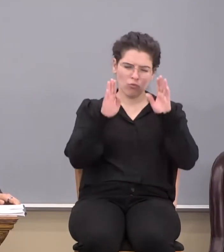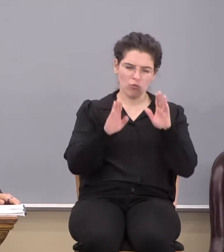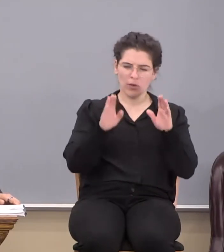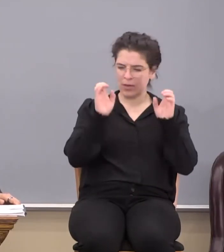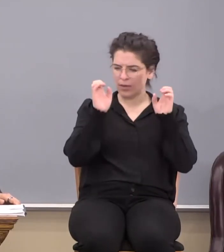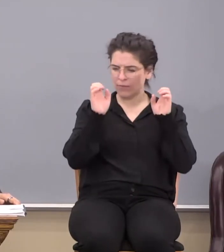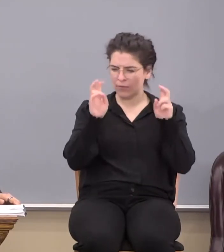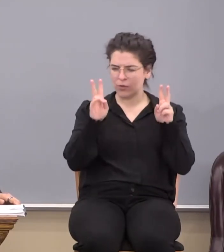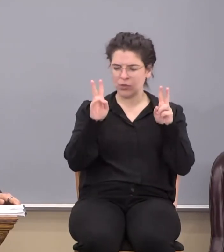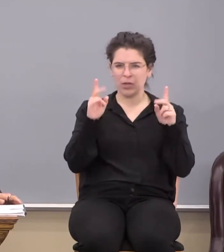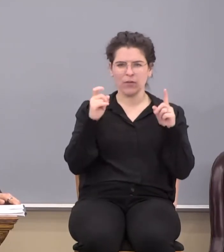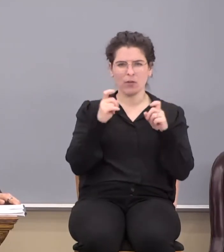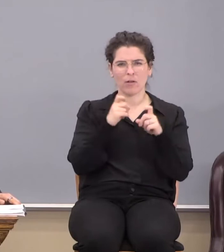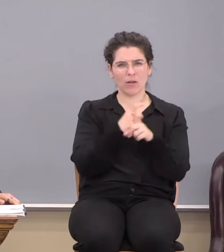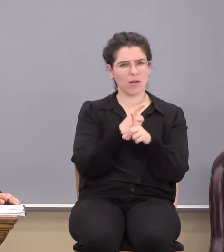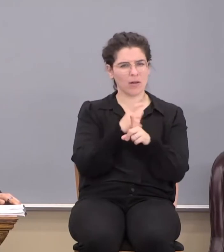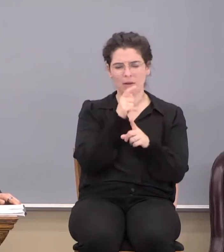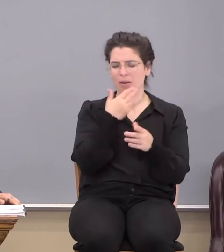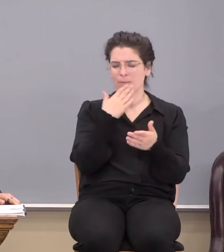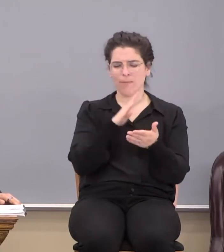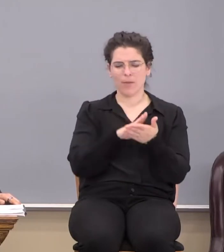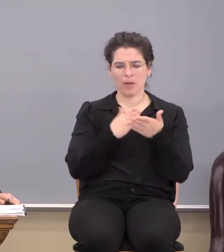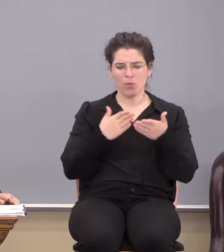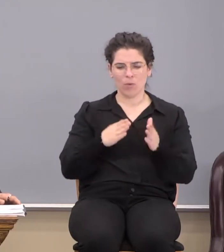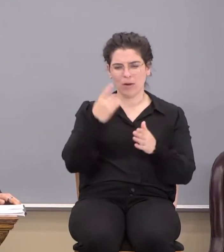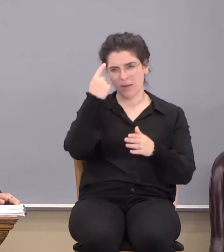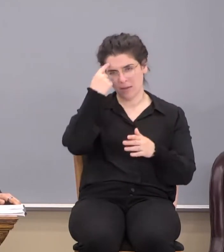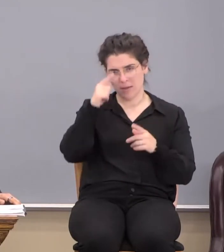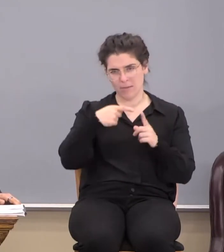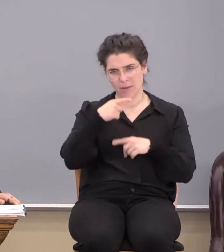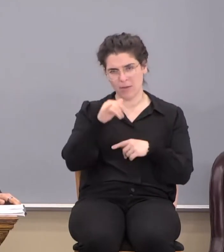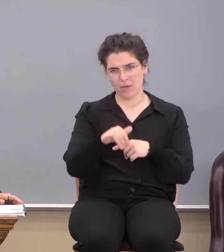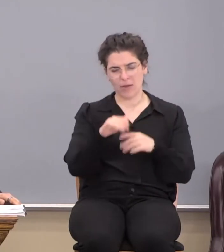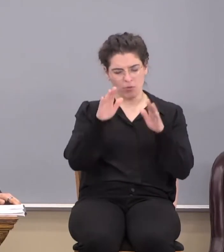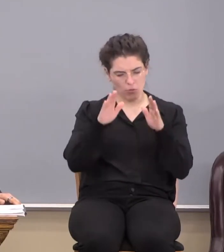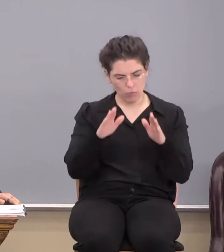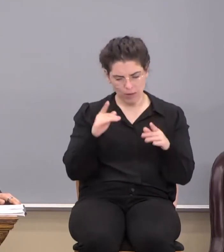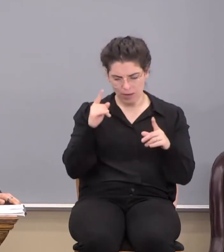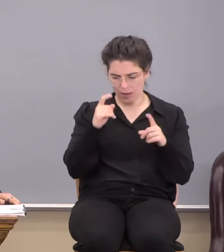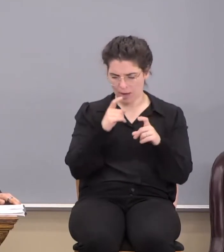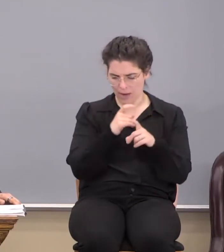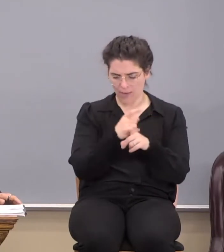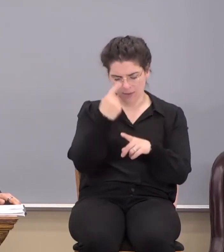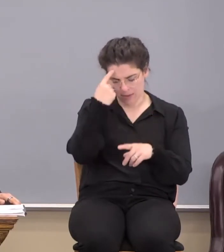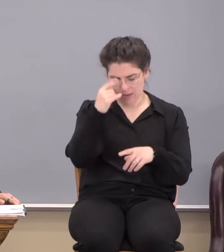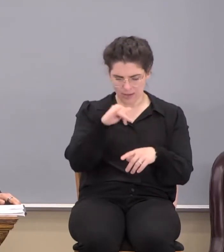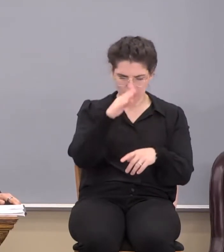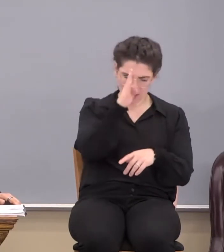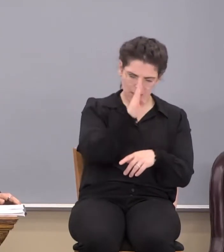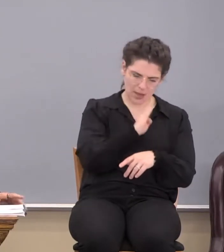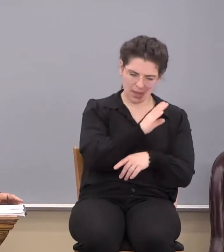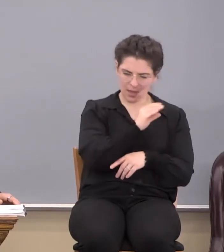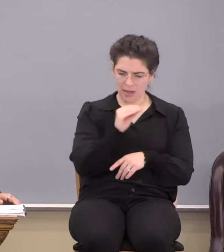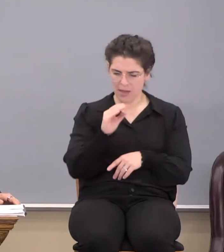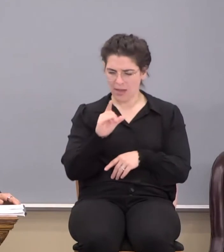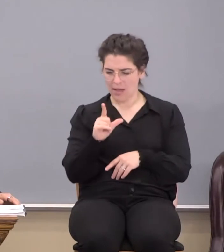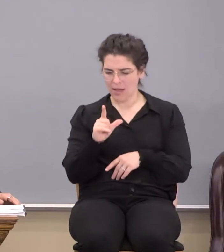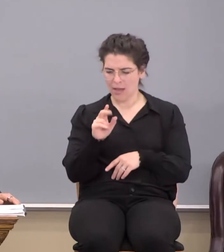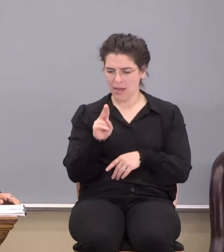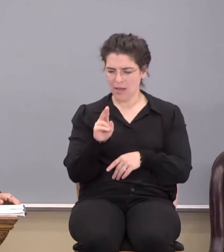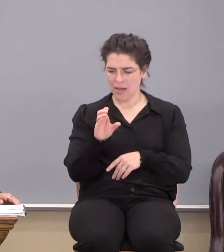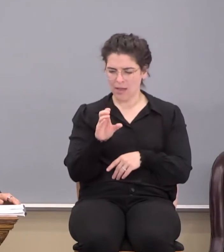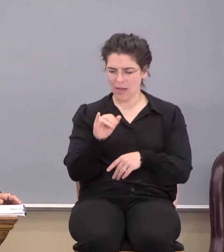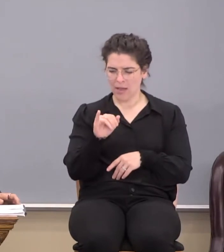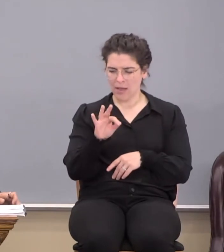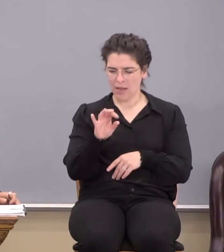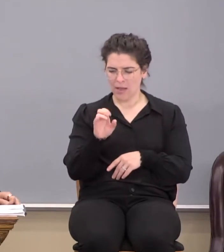conflict. That's not a bad way to think about it. The great conflict between God and Lucifer, who is now Satan, the devil.